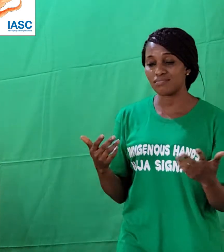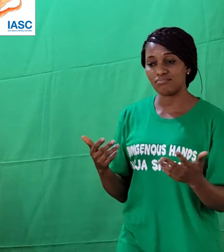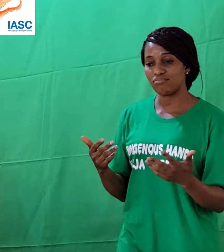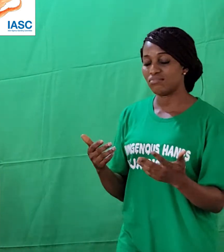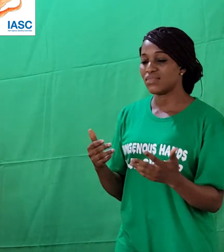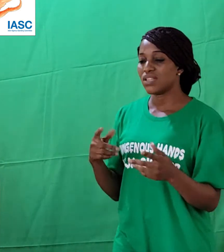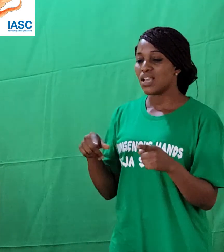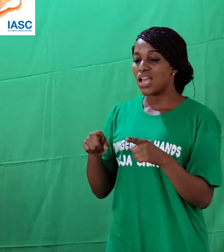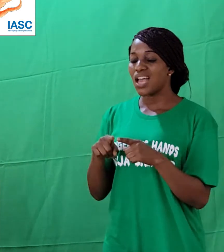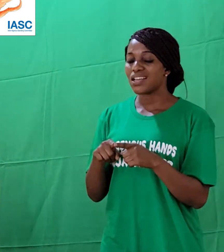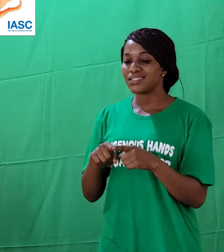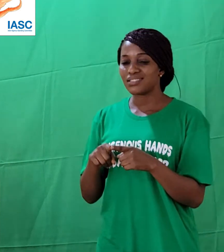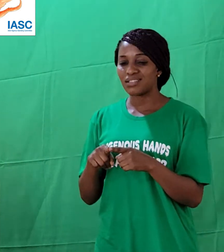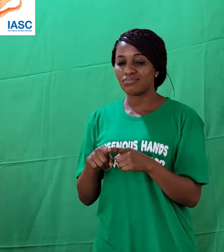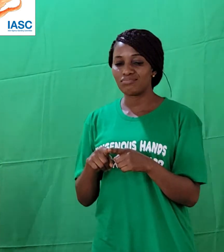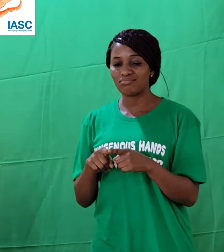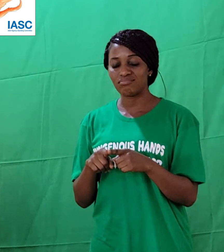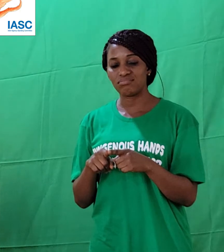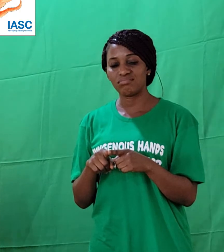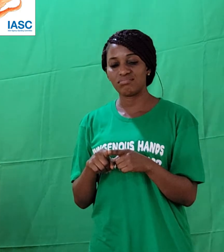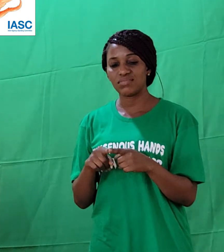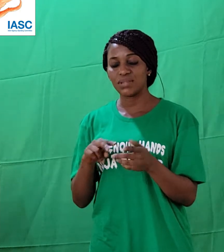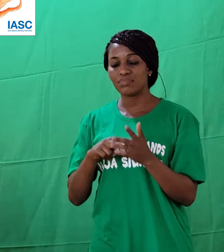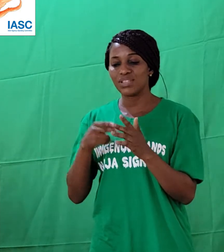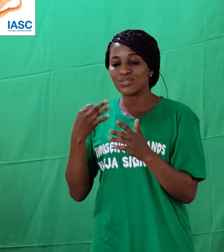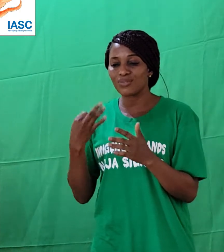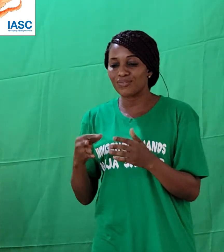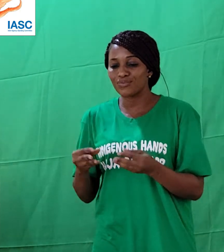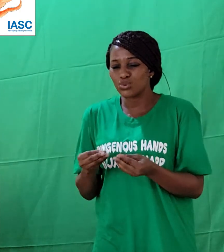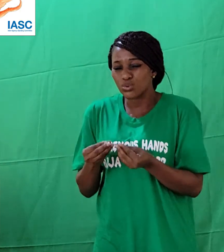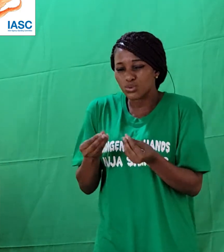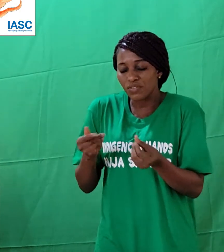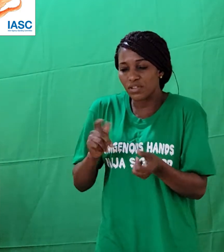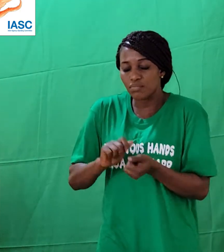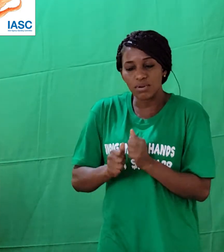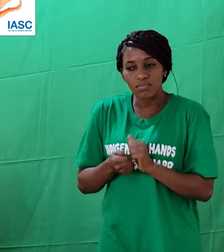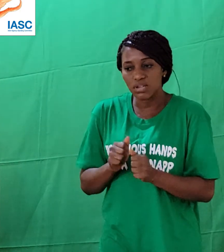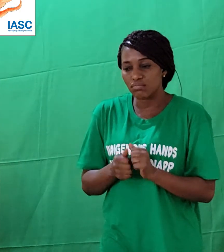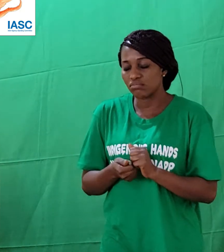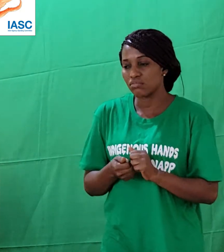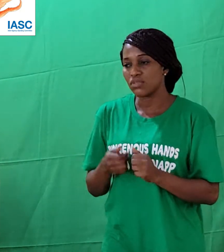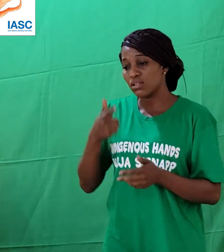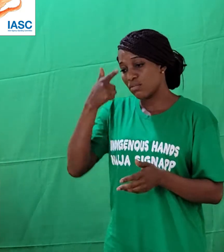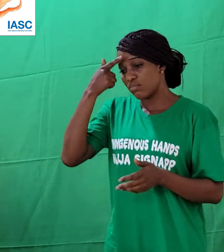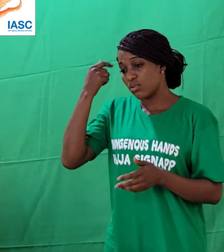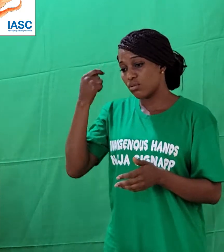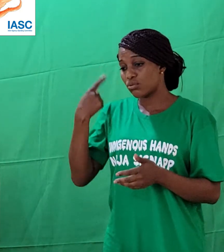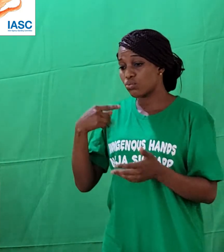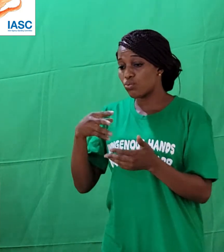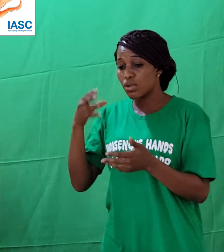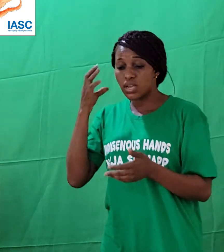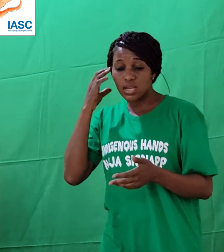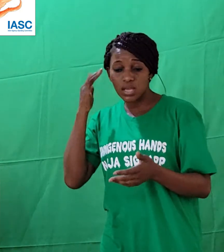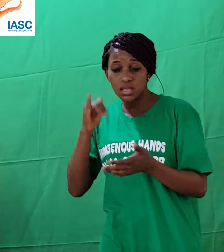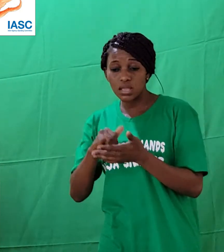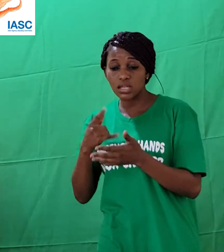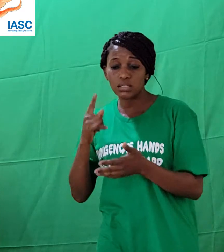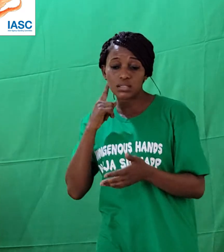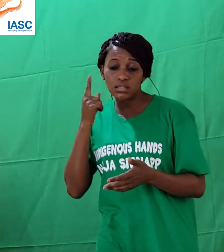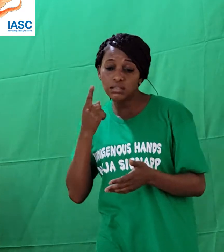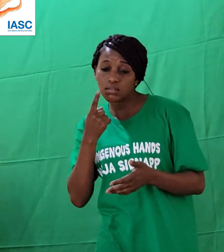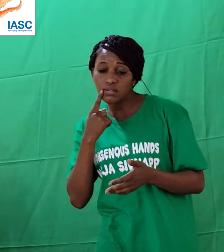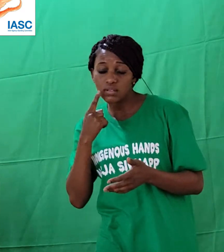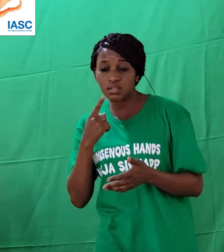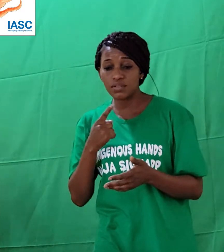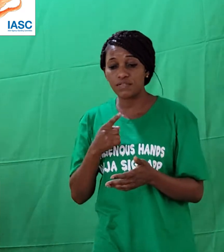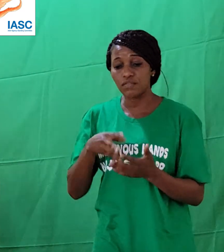as a means of solving their problem. Because, when we heard that the Deaf students that are in that school, they do